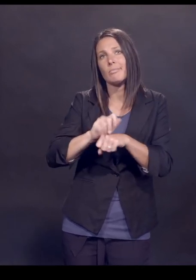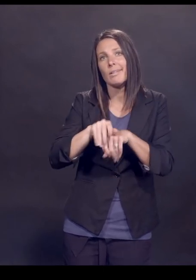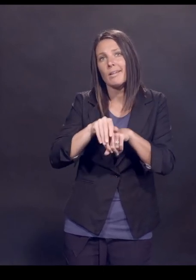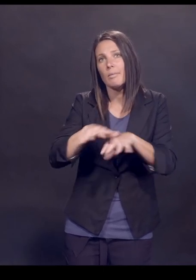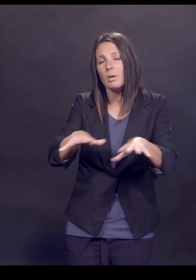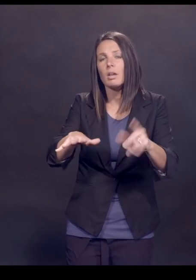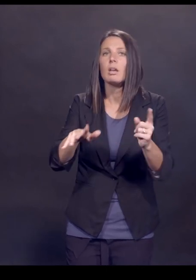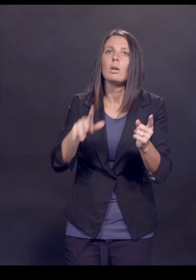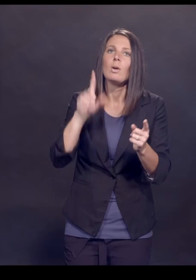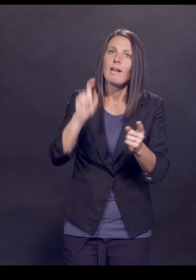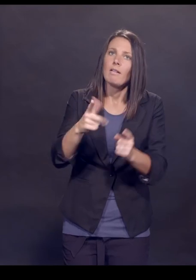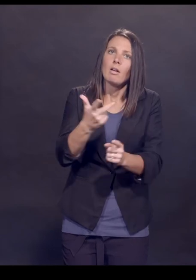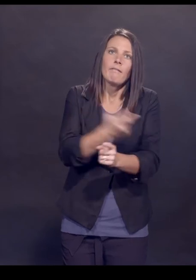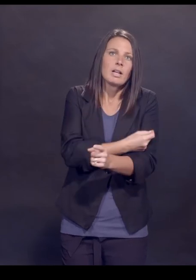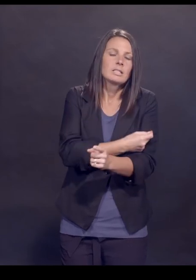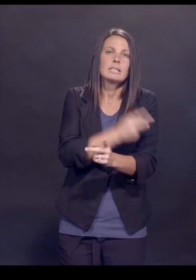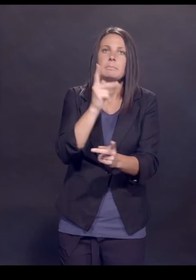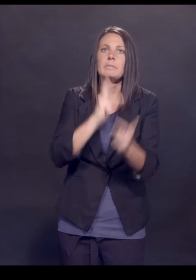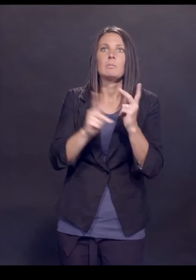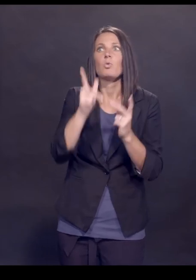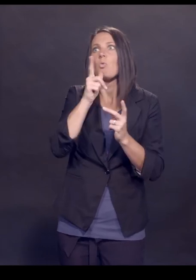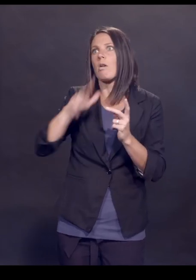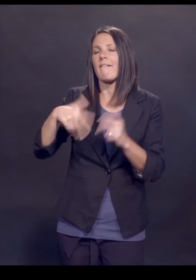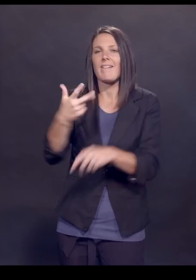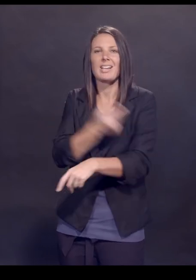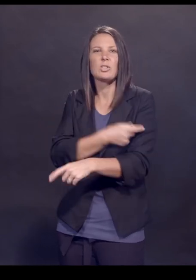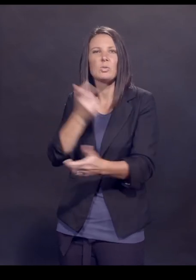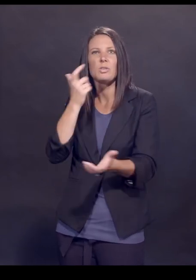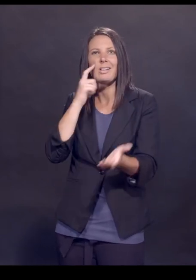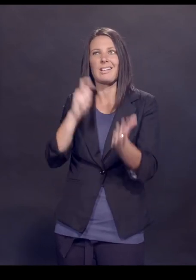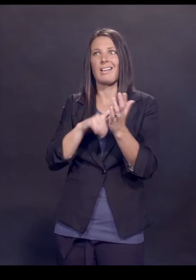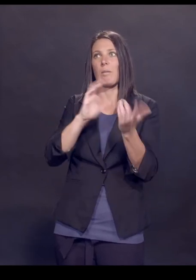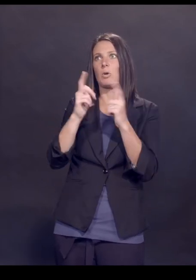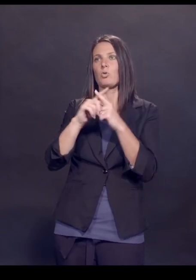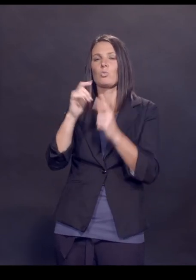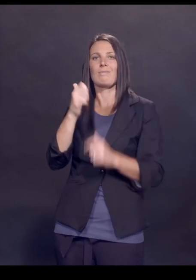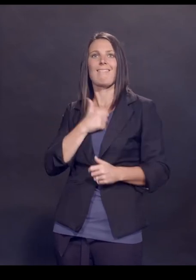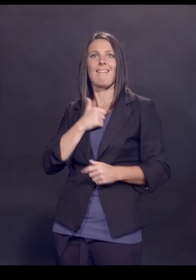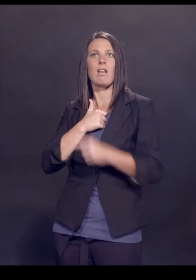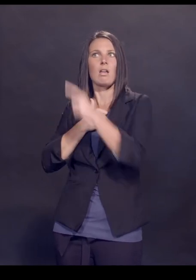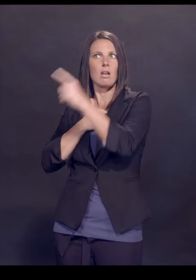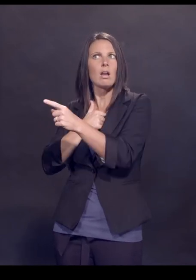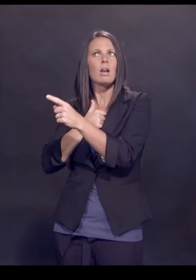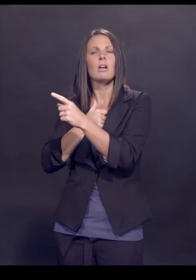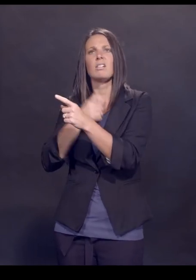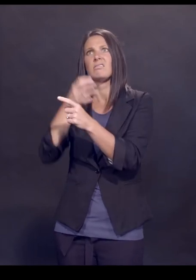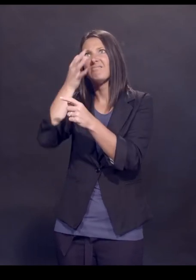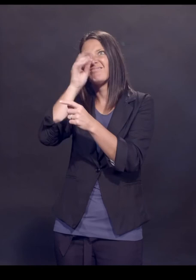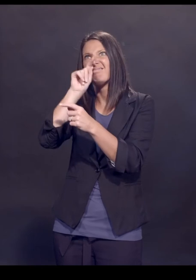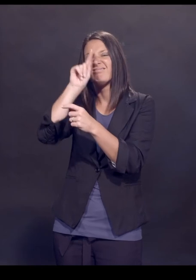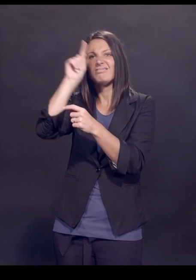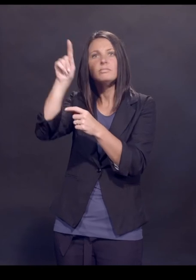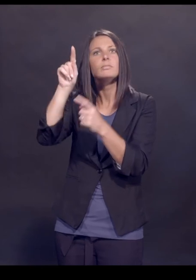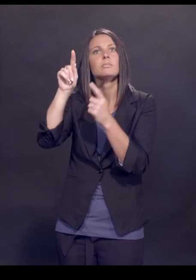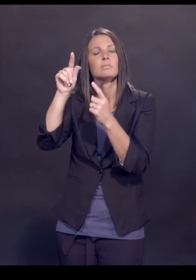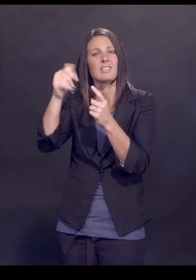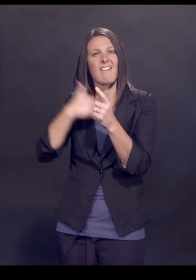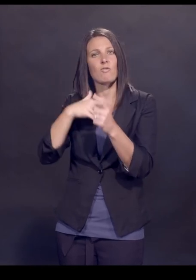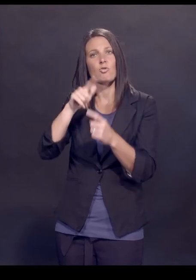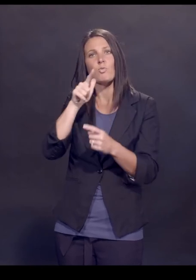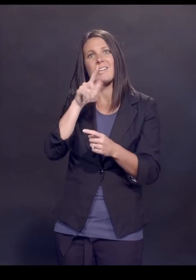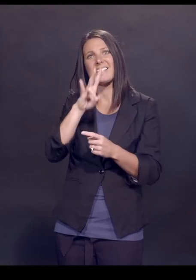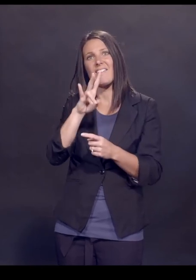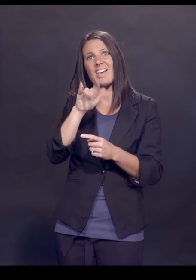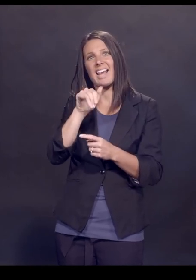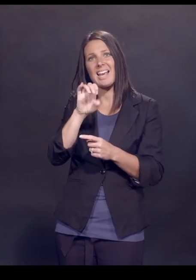pandemic, we need to vaccinate people who are unvaccinated. You look at us as compared to Canada, which is just across the border there, where we have 27